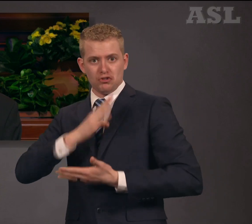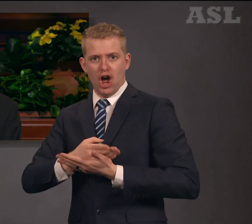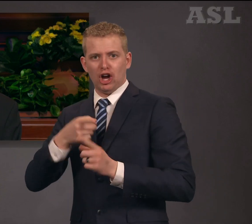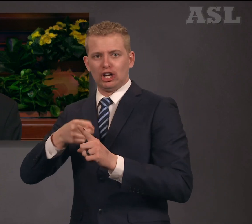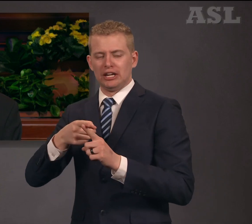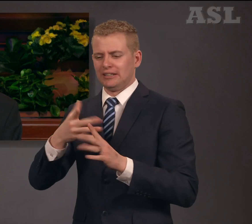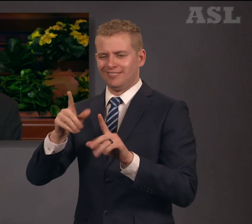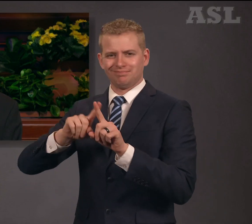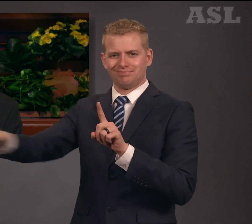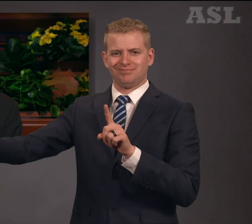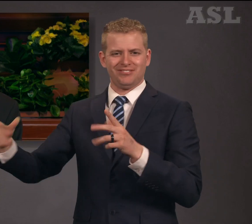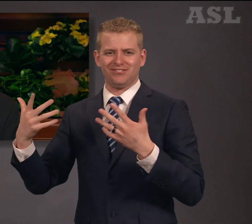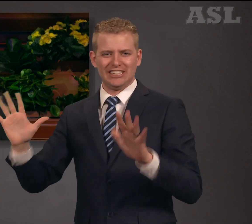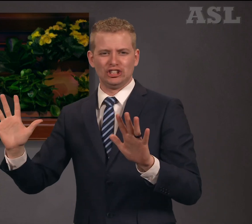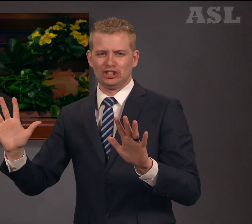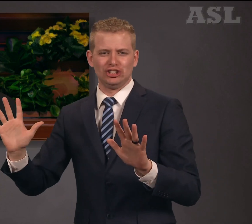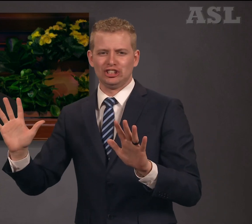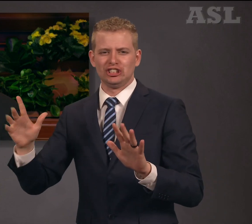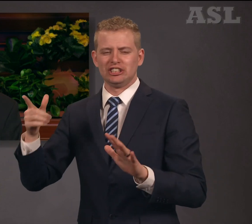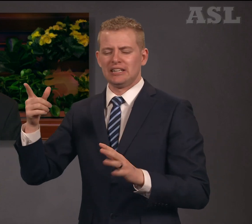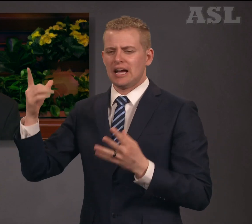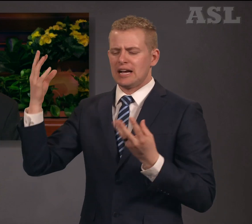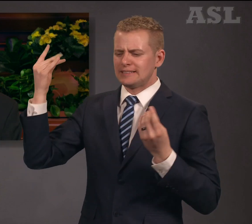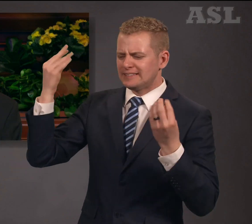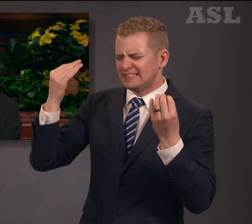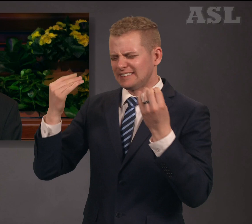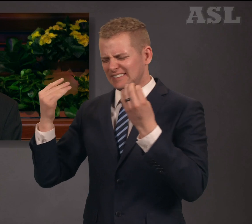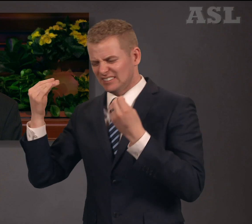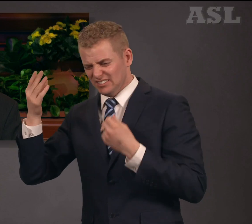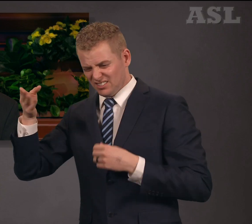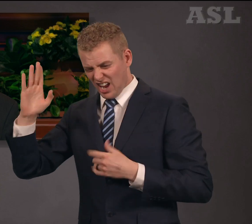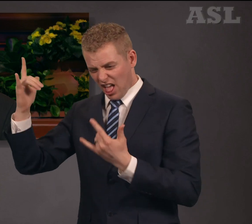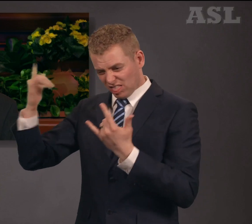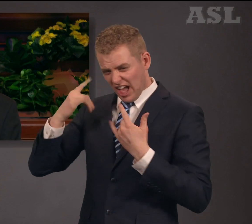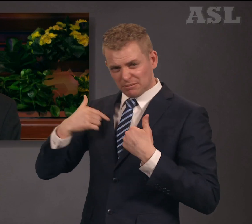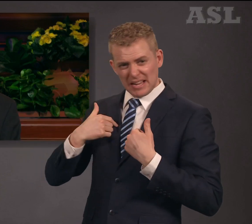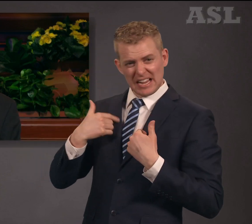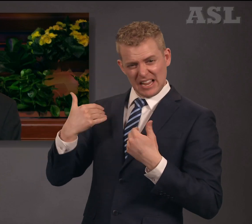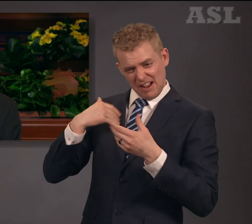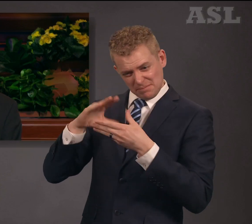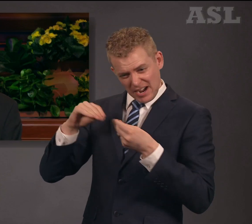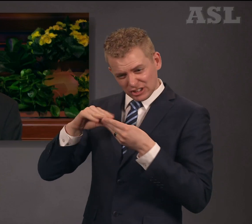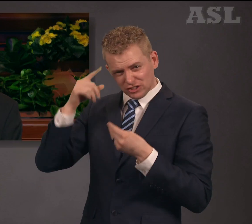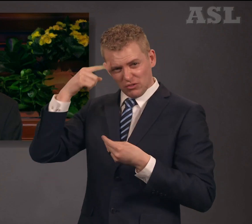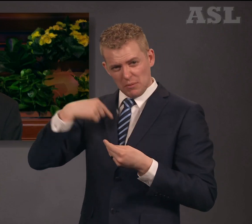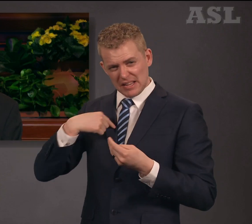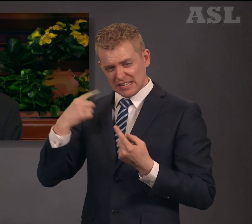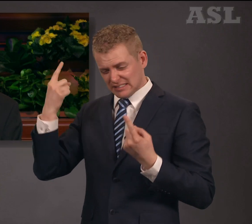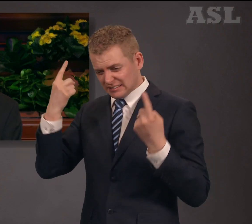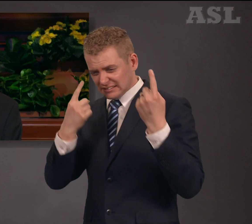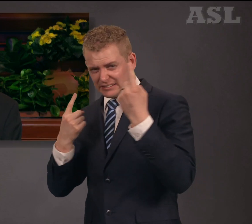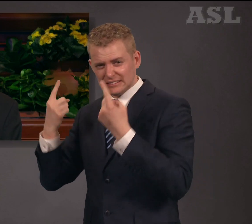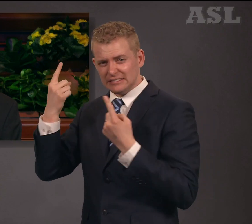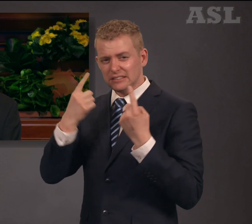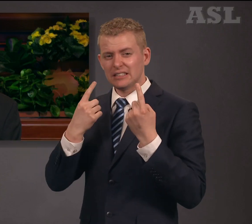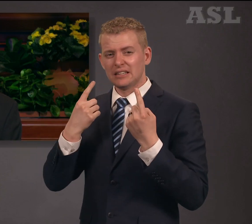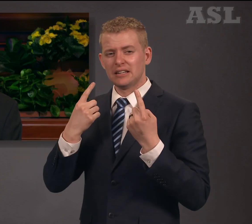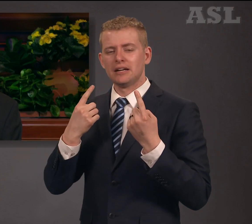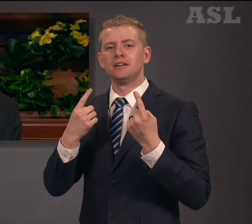Her daughter, she had told me, was at that moment lost and wondering if God had any